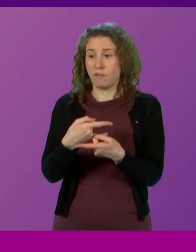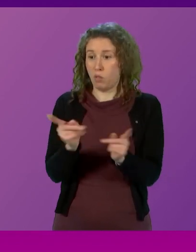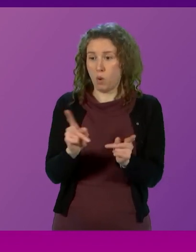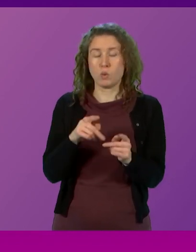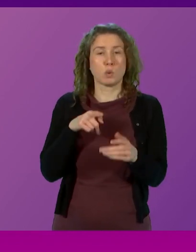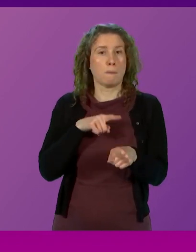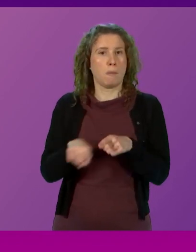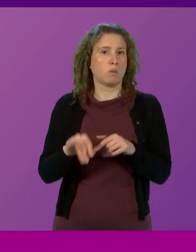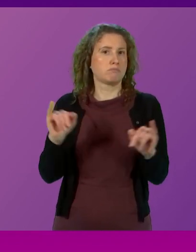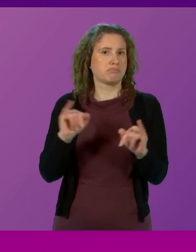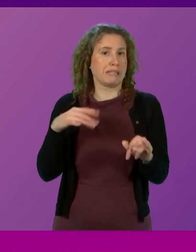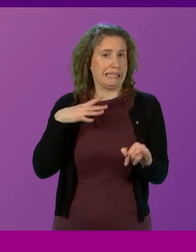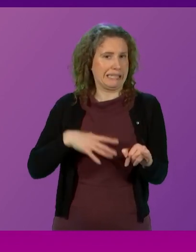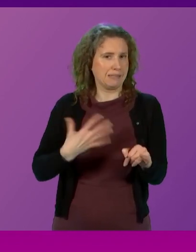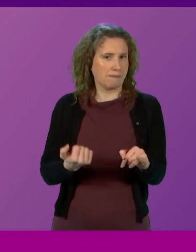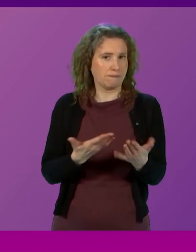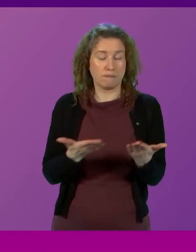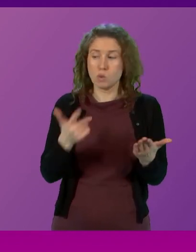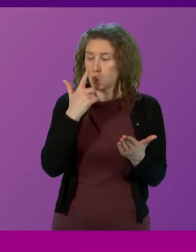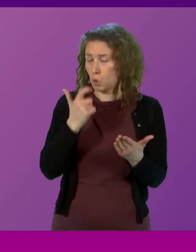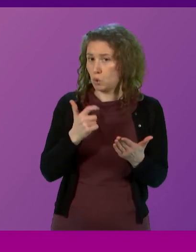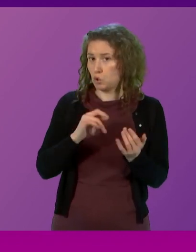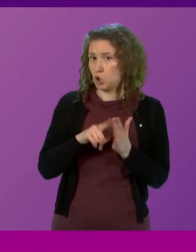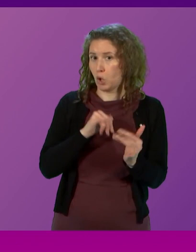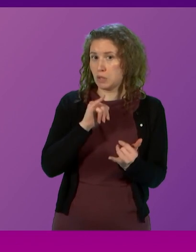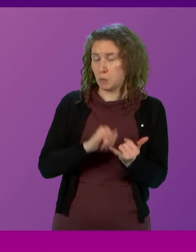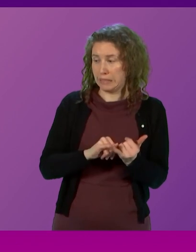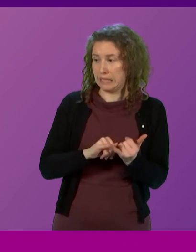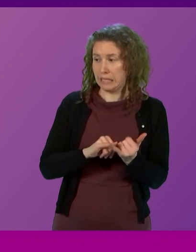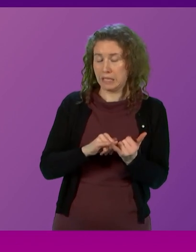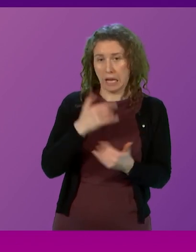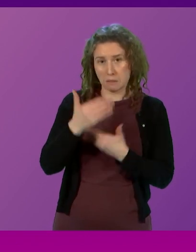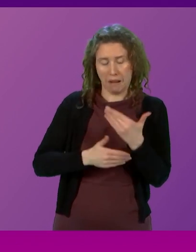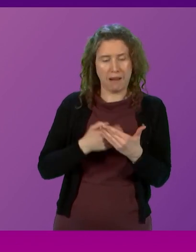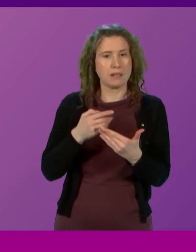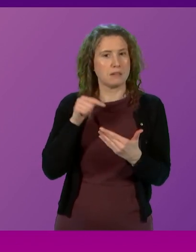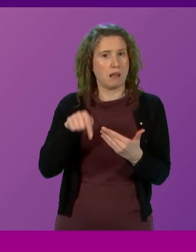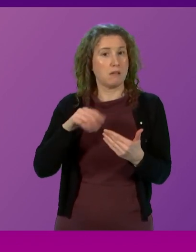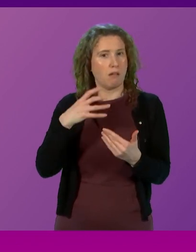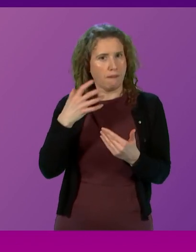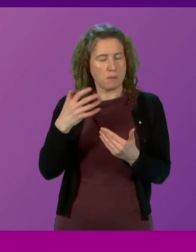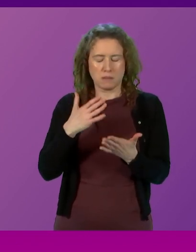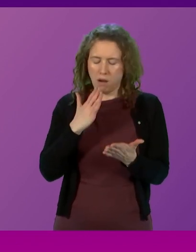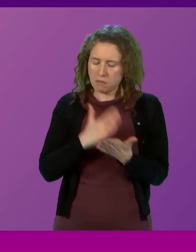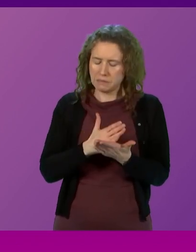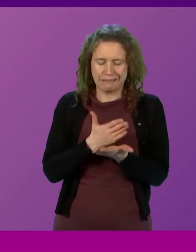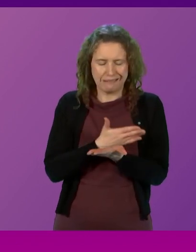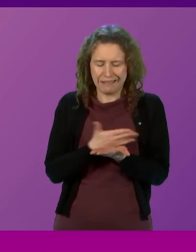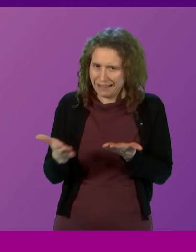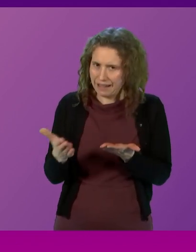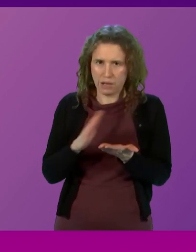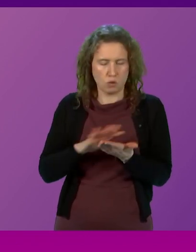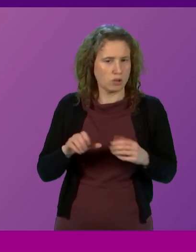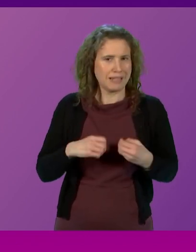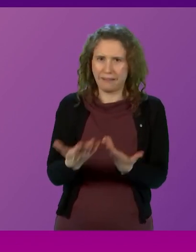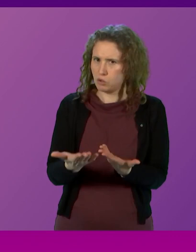need. So can the Deputy First Minister set out how this budget will tackle the government's clear deficiencies in delivery in terms